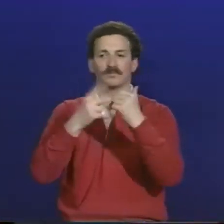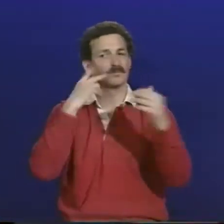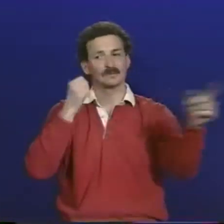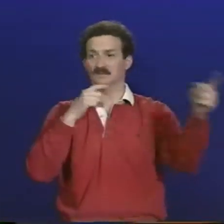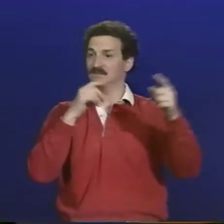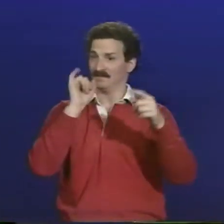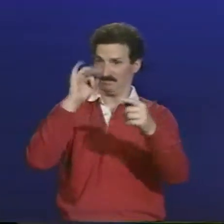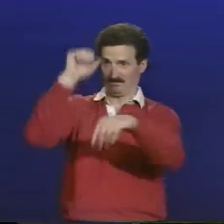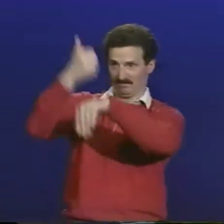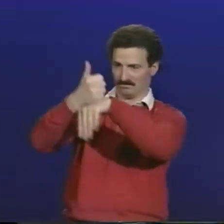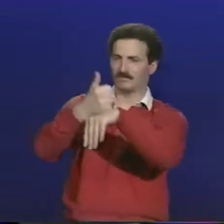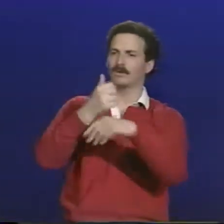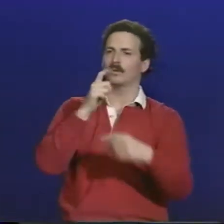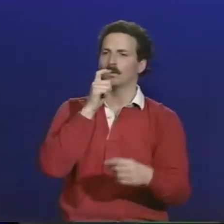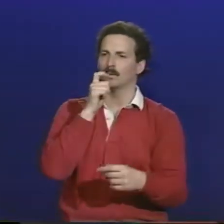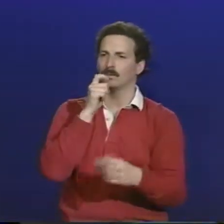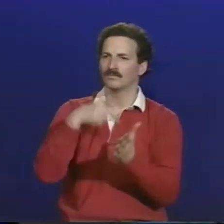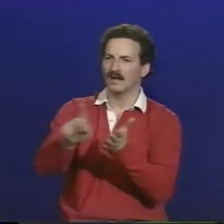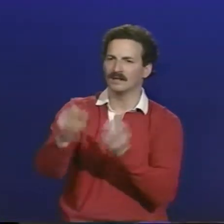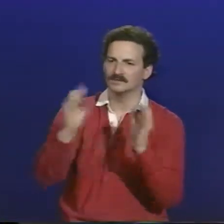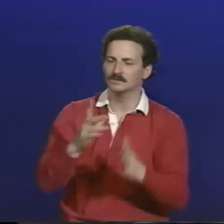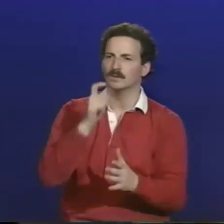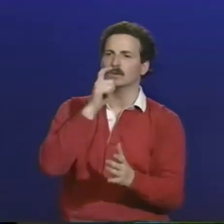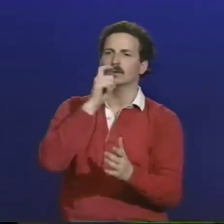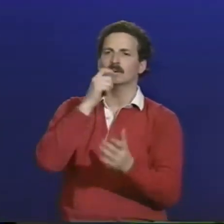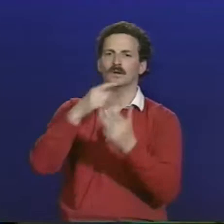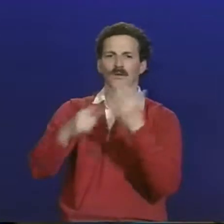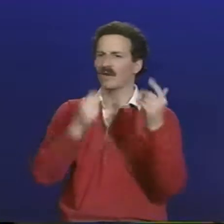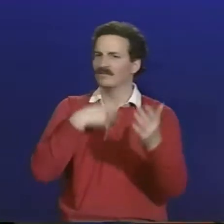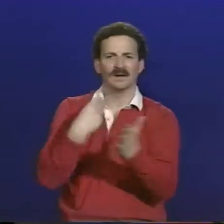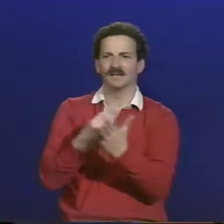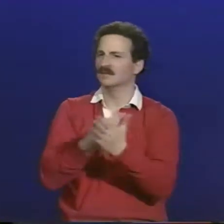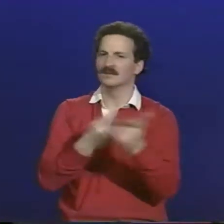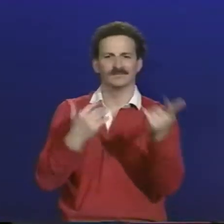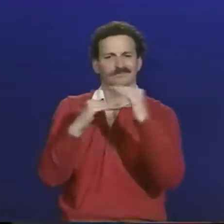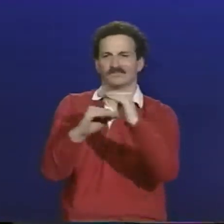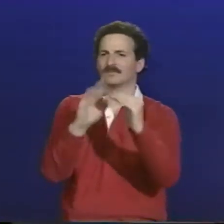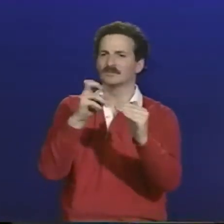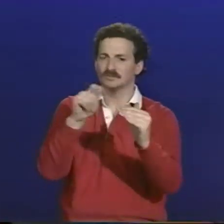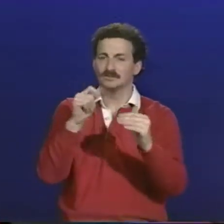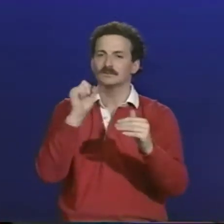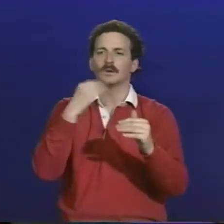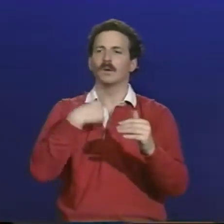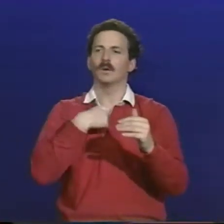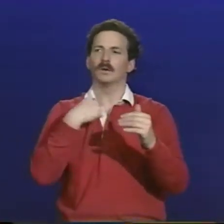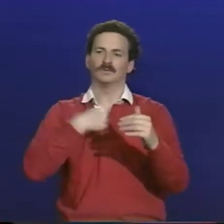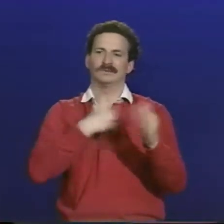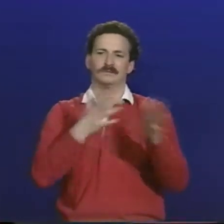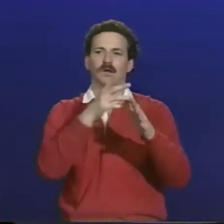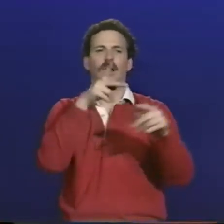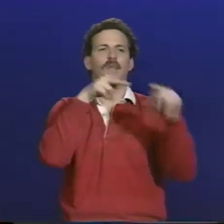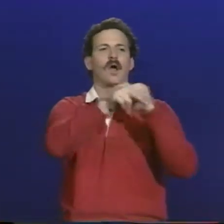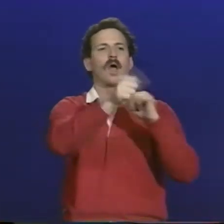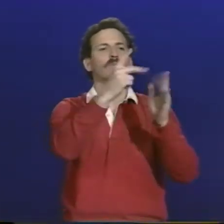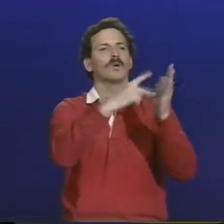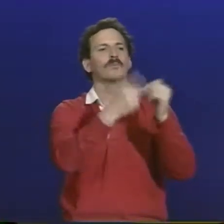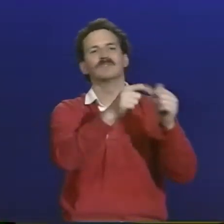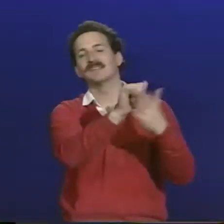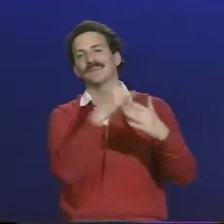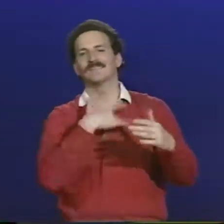more gifted and above the norm. But the problem, of course, that comes up is the budget limitations and how we're going to set up